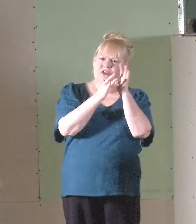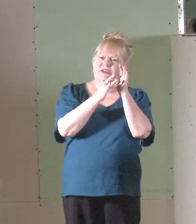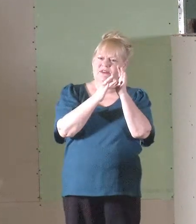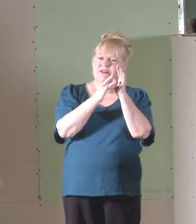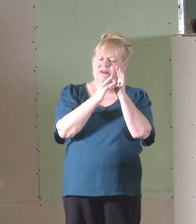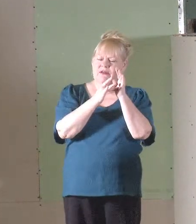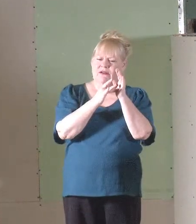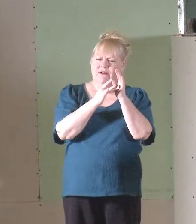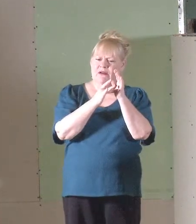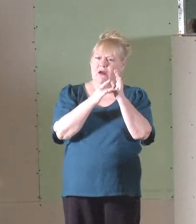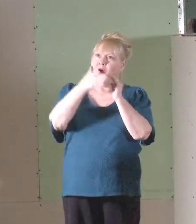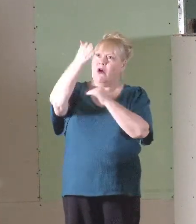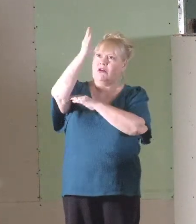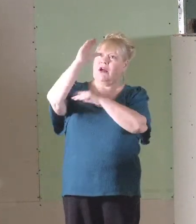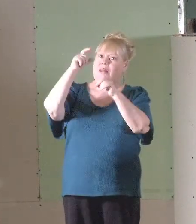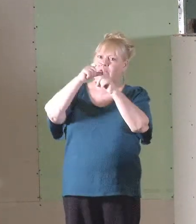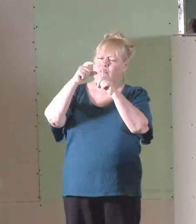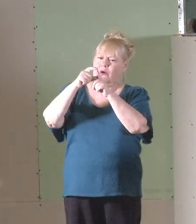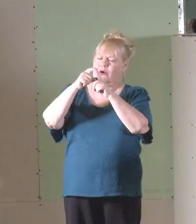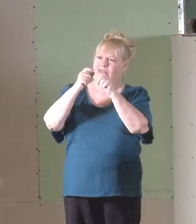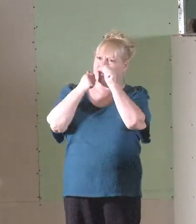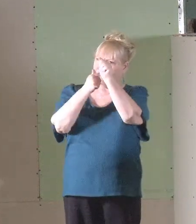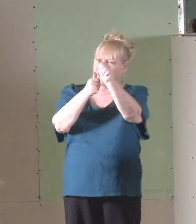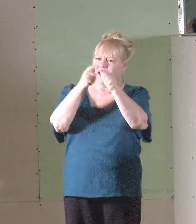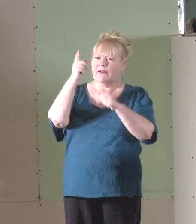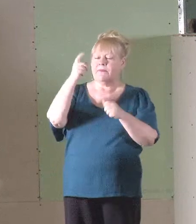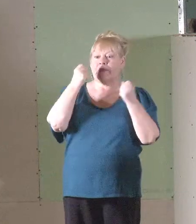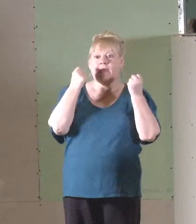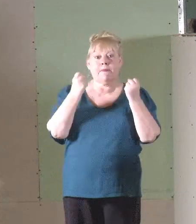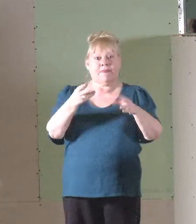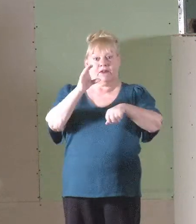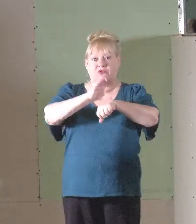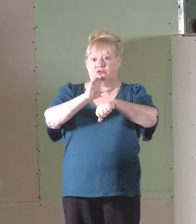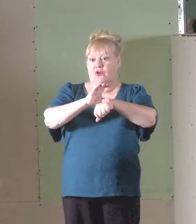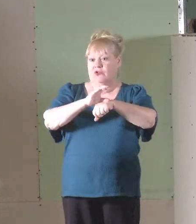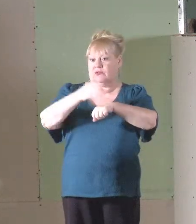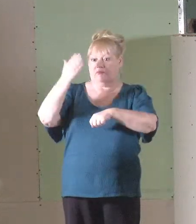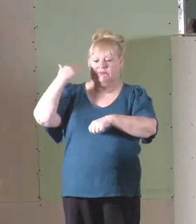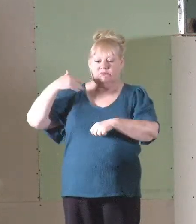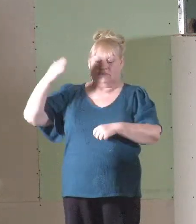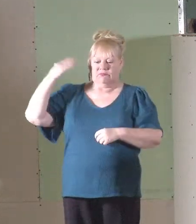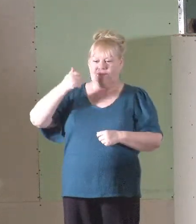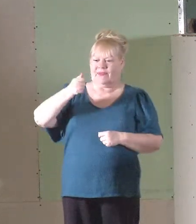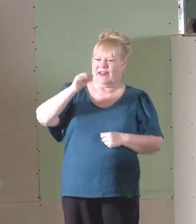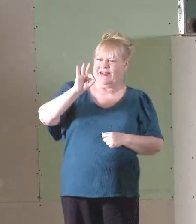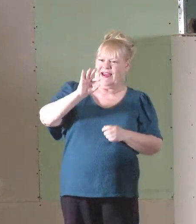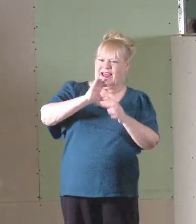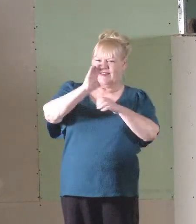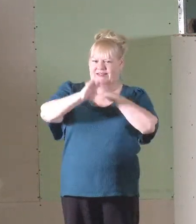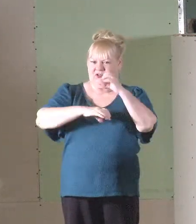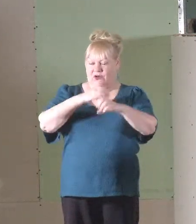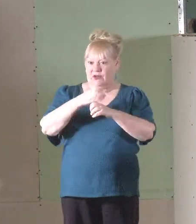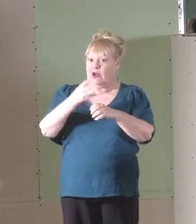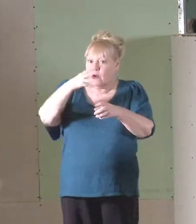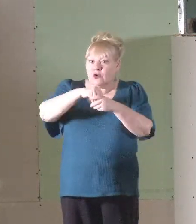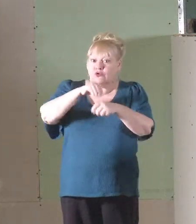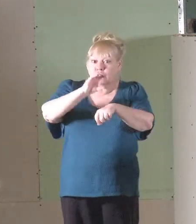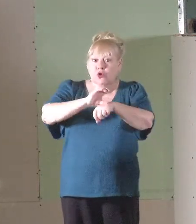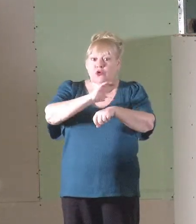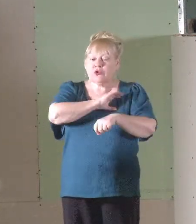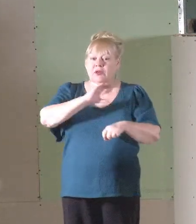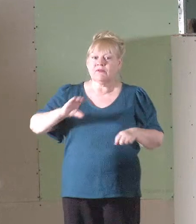the Word of God. And many churches in the 19th century, including Churches of Christ,